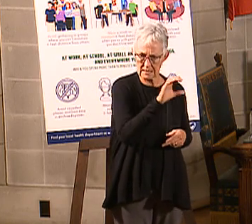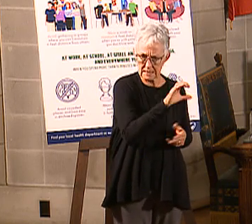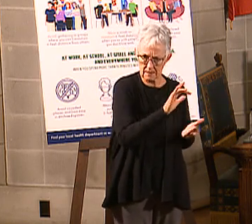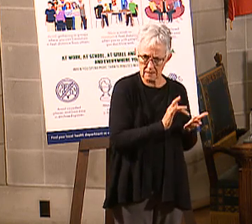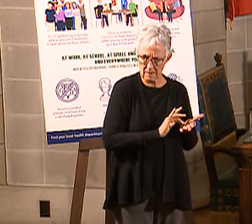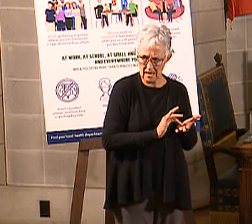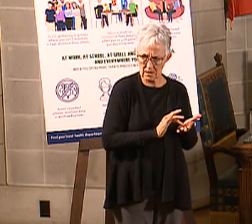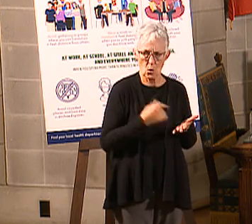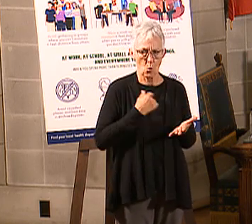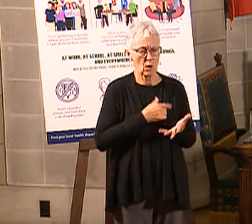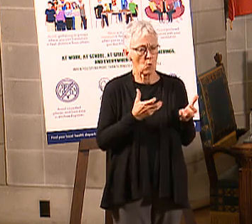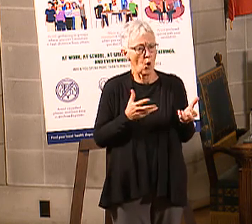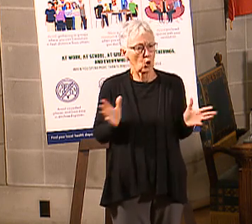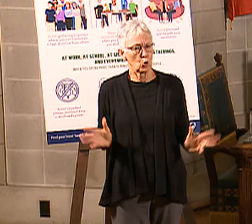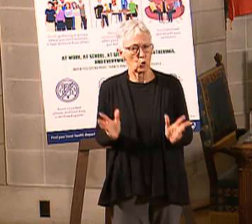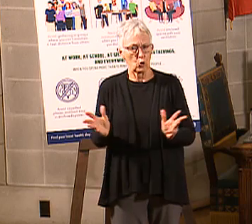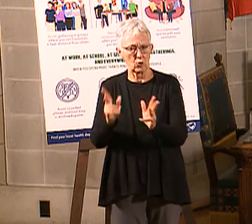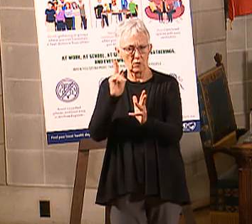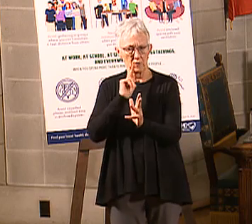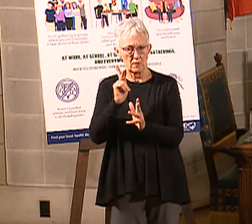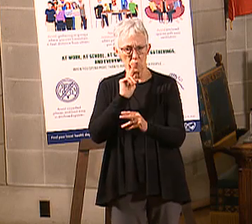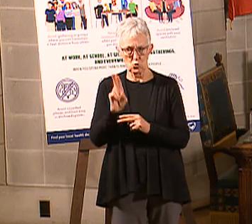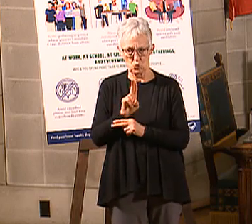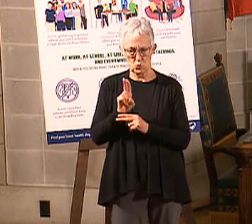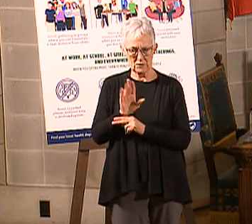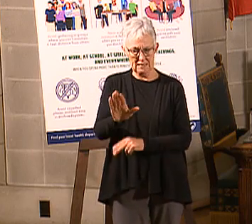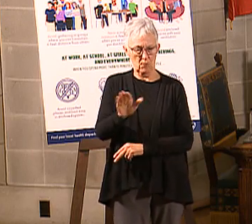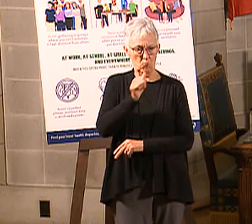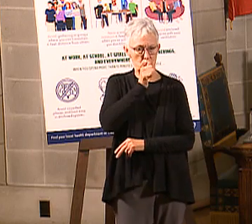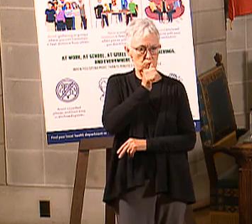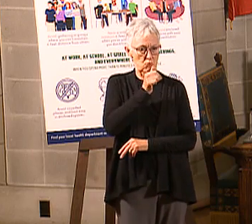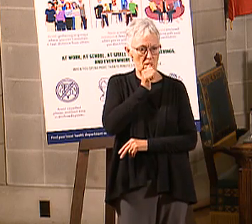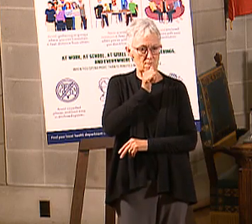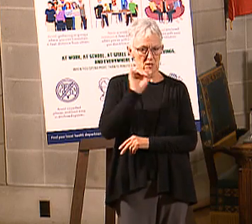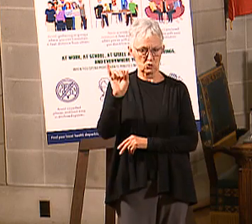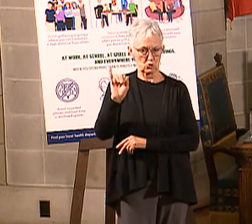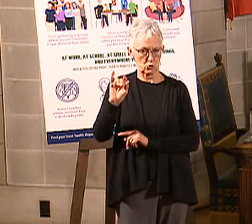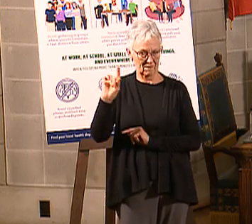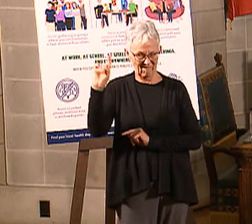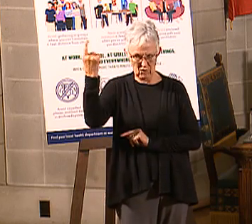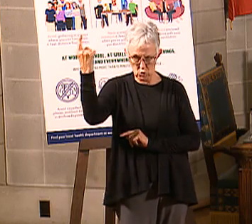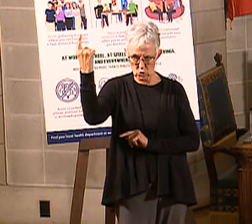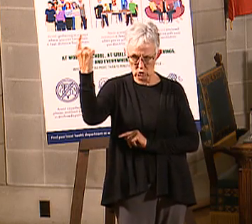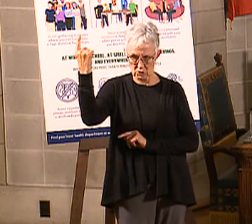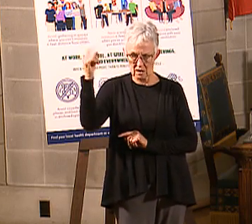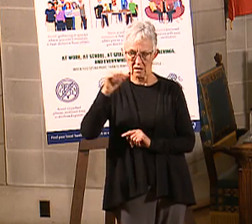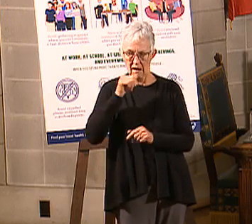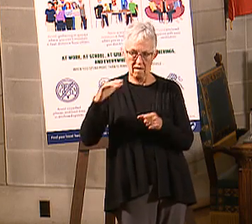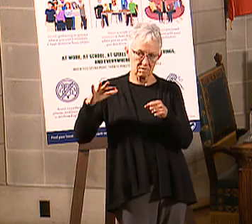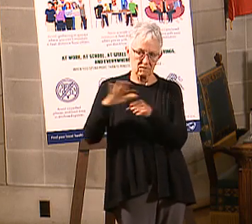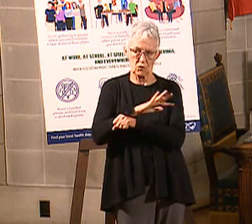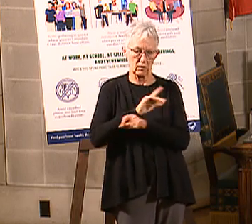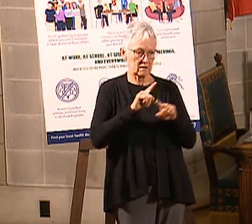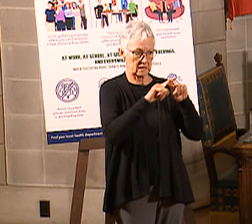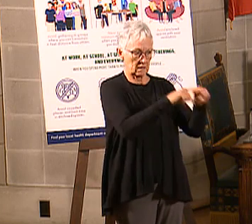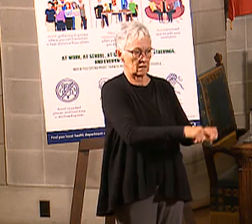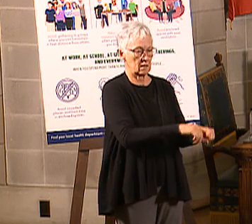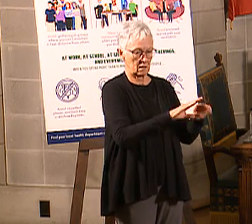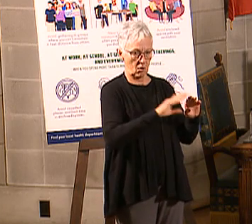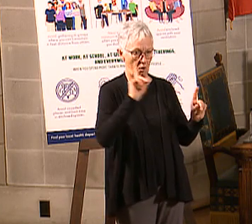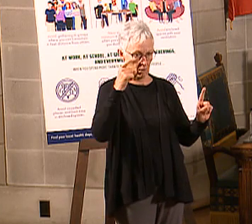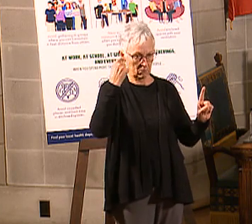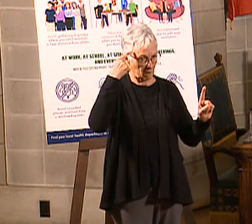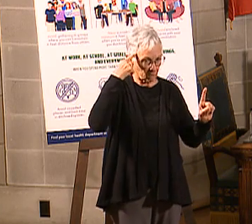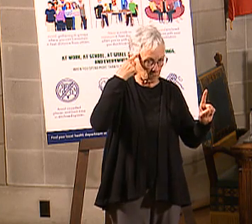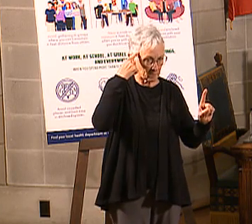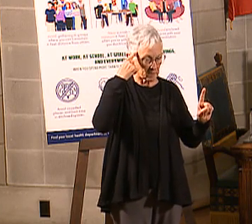is we want to encourage people to primarily use that private market of insurance rather than completely using a government program. We want, we